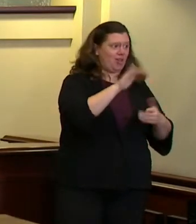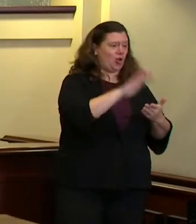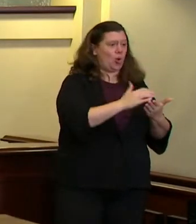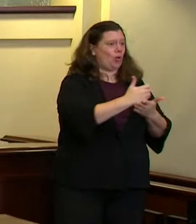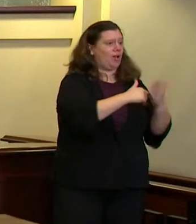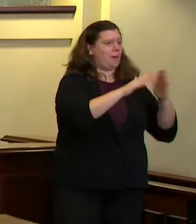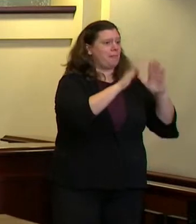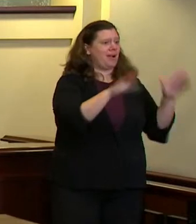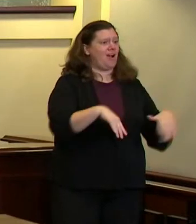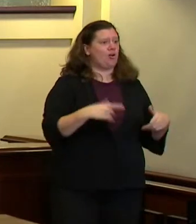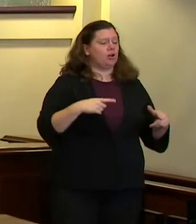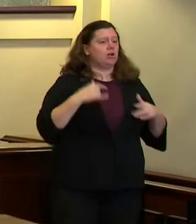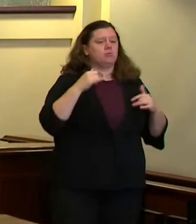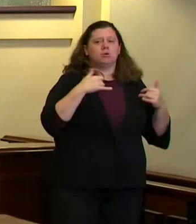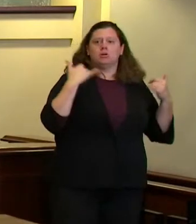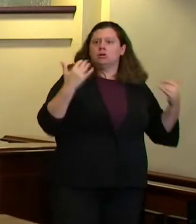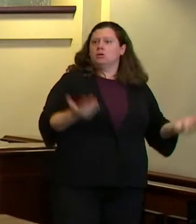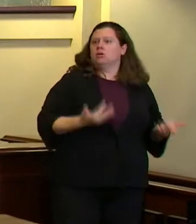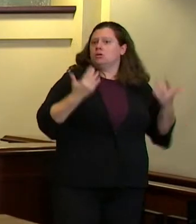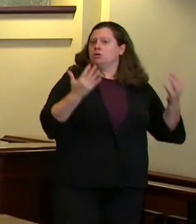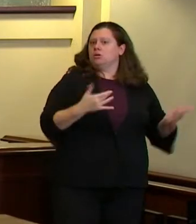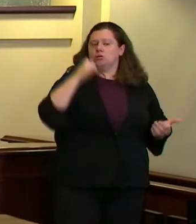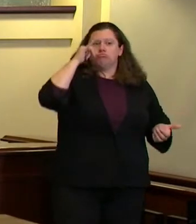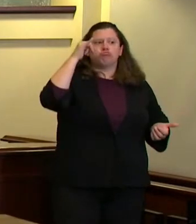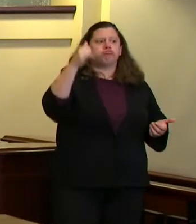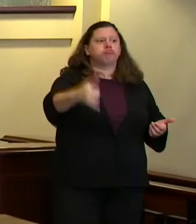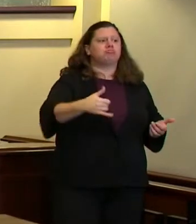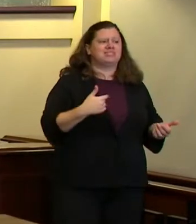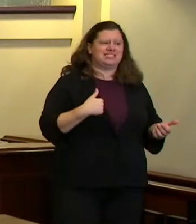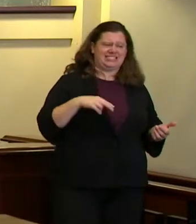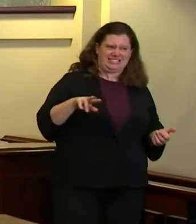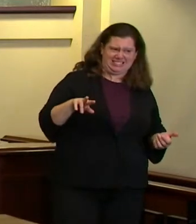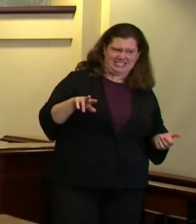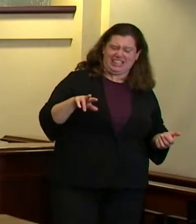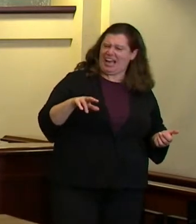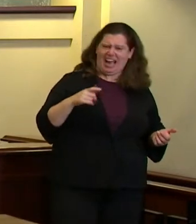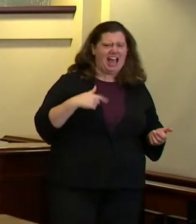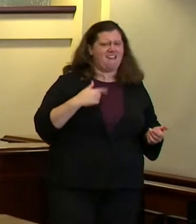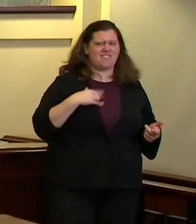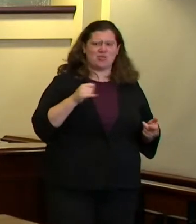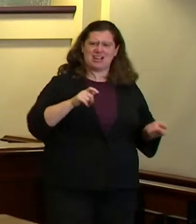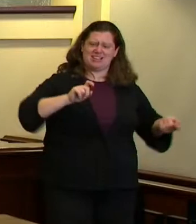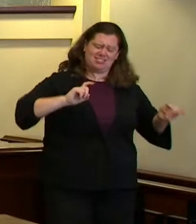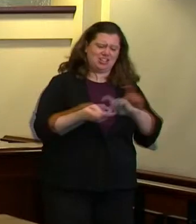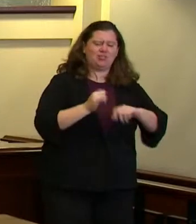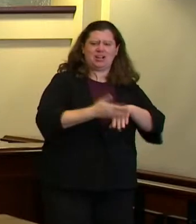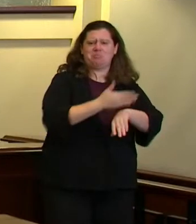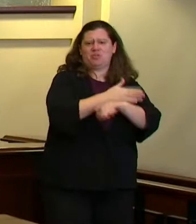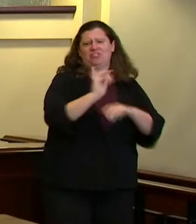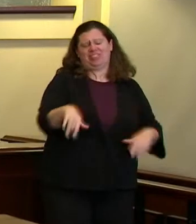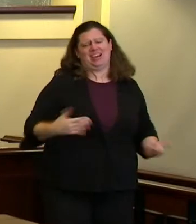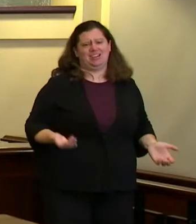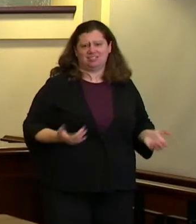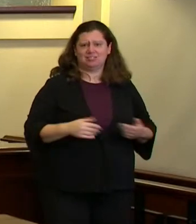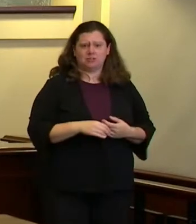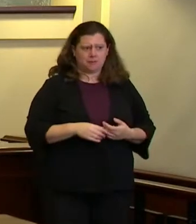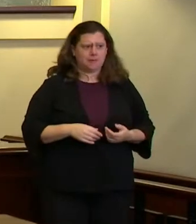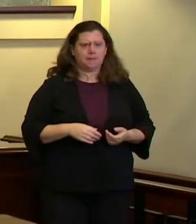better okay one more question this is the last one we're beyond the bottom of the hour so go ahead